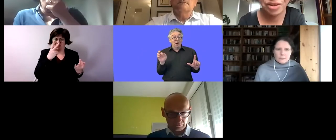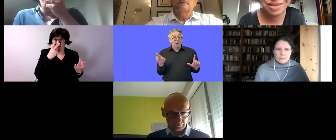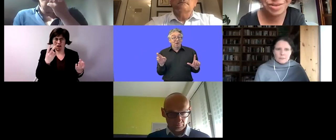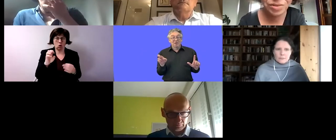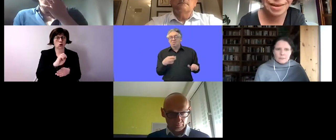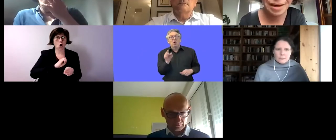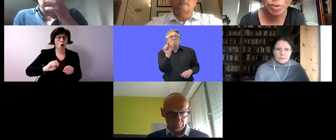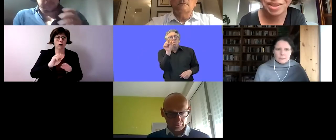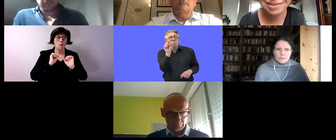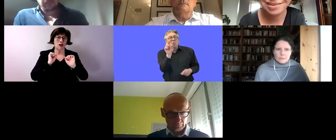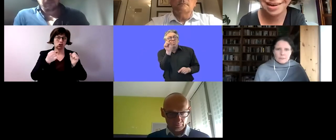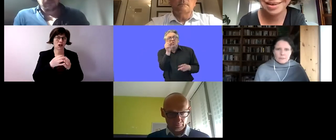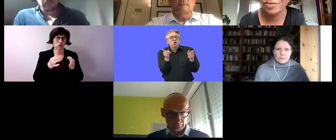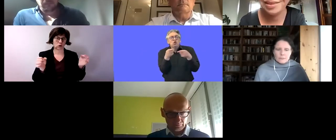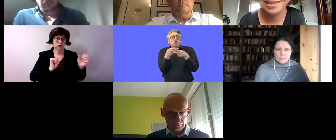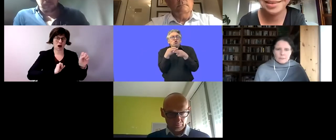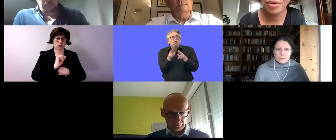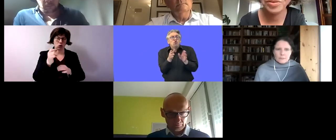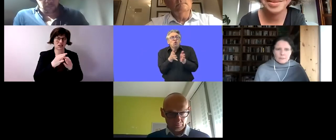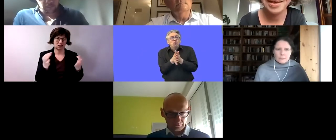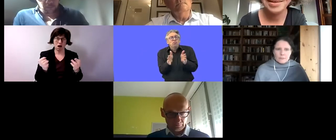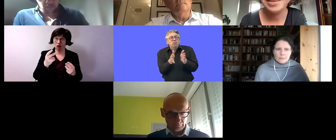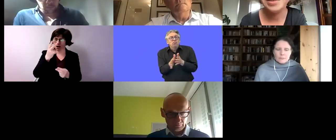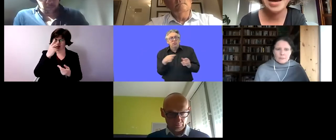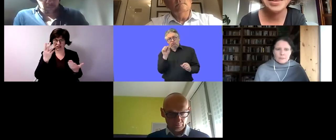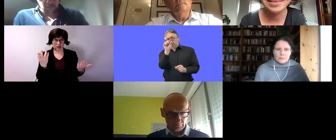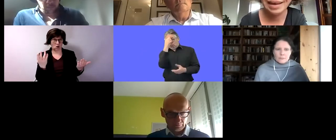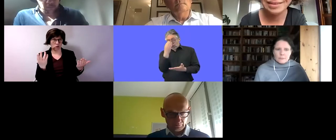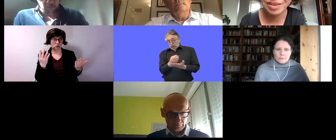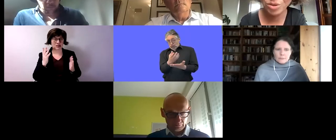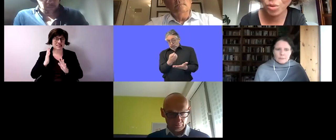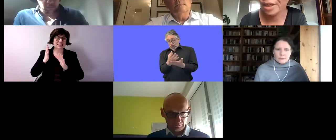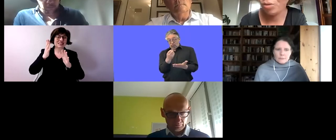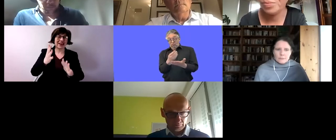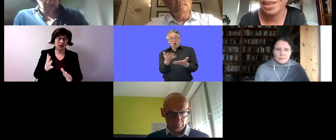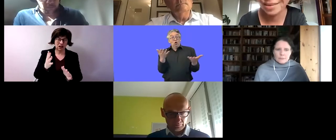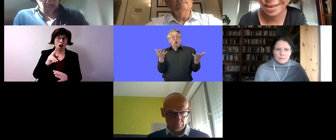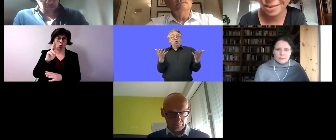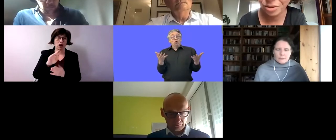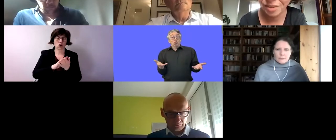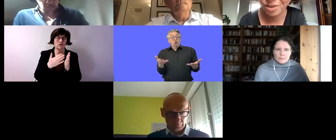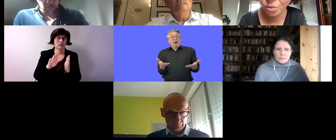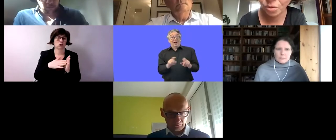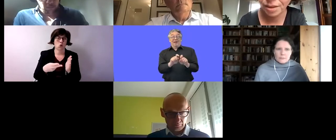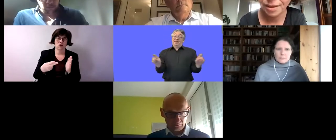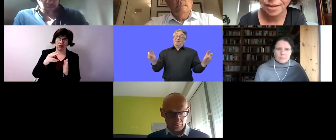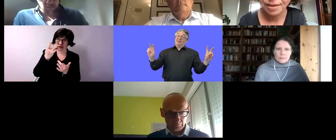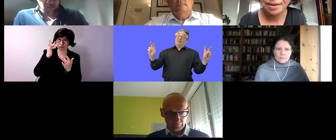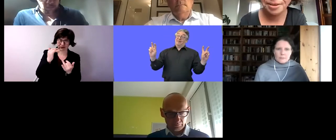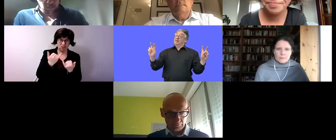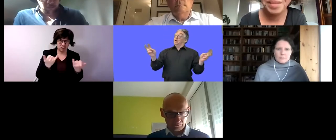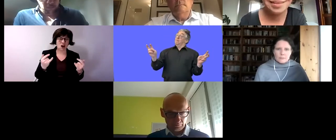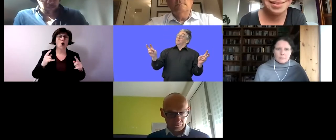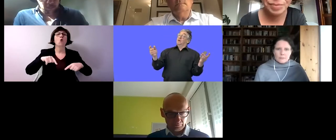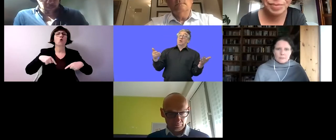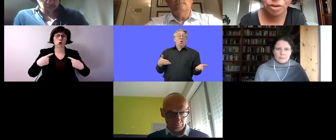facts on today's protest day or action day what is the situation today 10 years